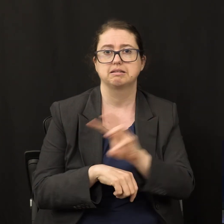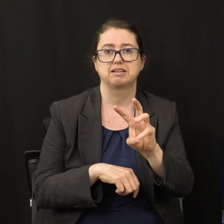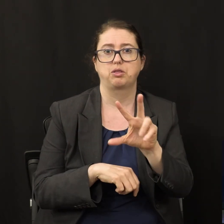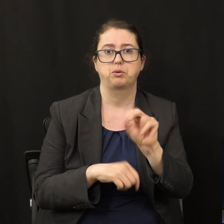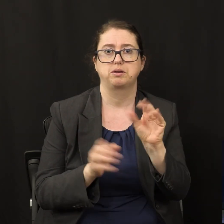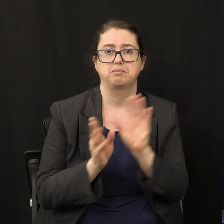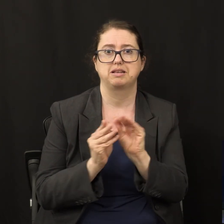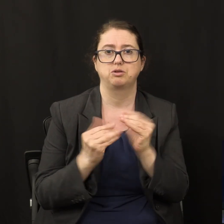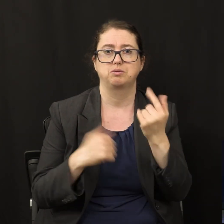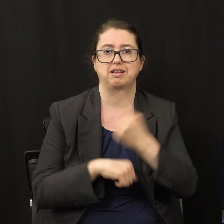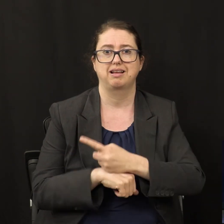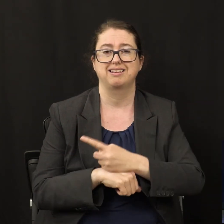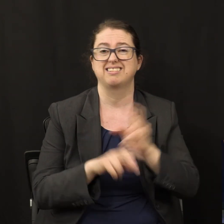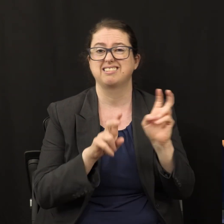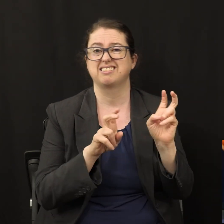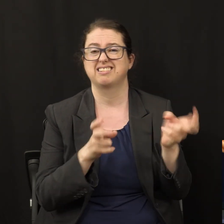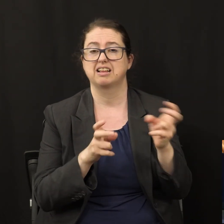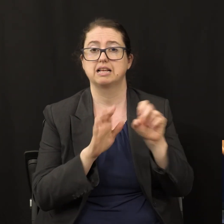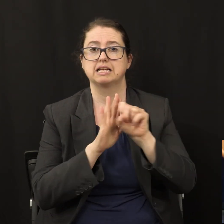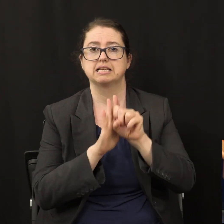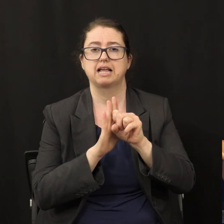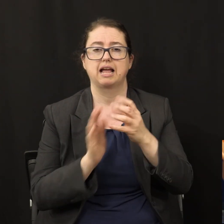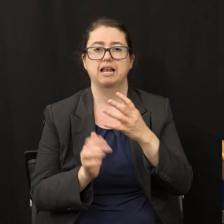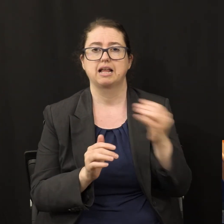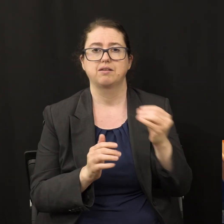the title is sign and crying in Jerusalem